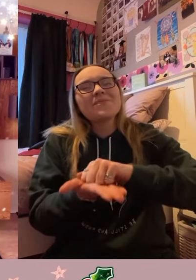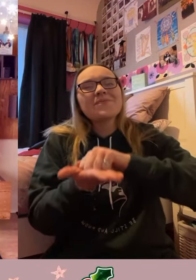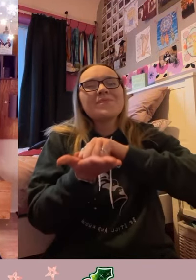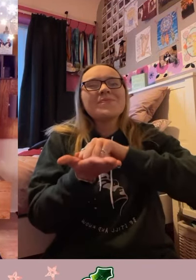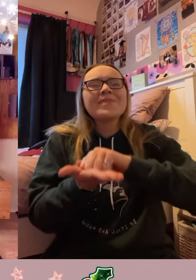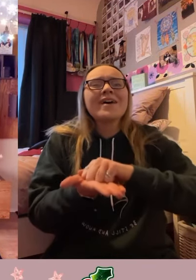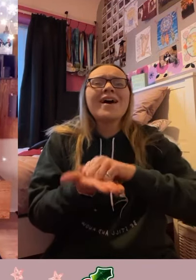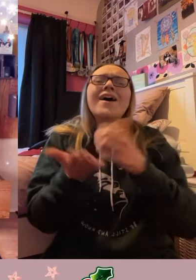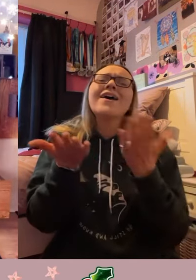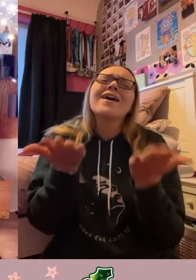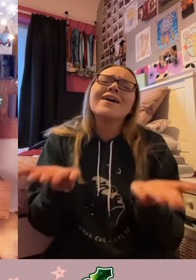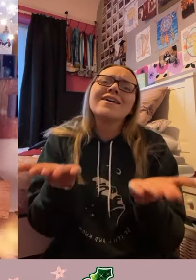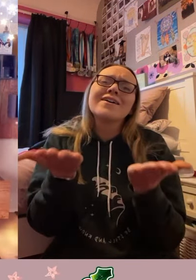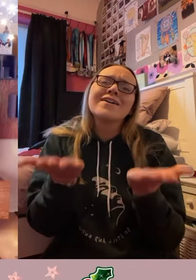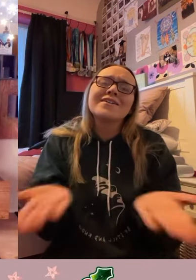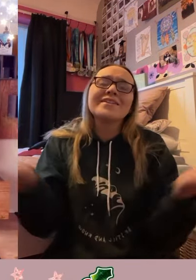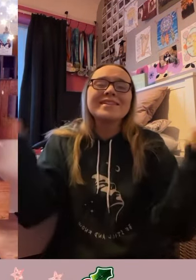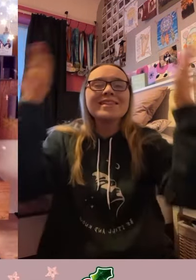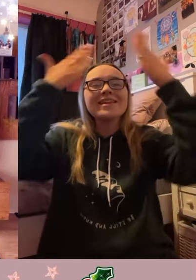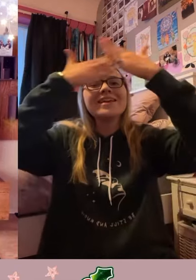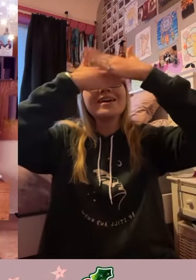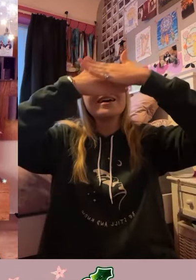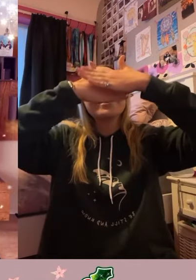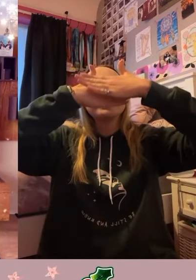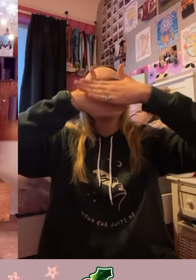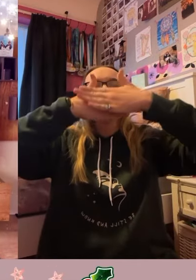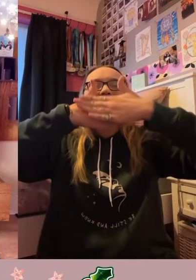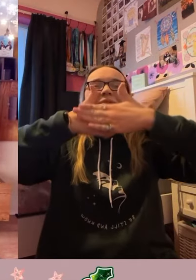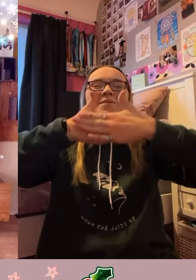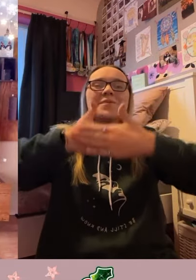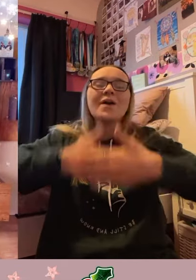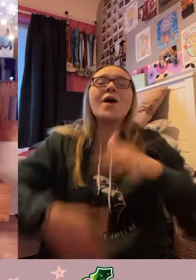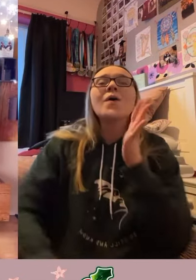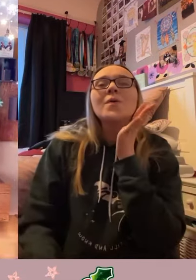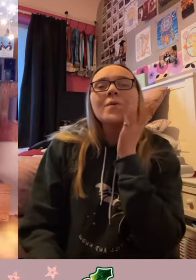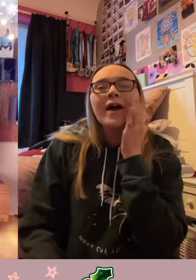oh, holy night, when Christ...